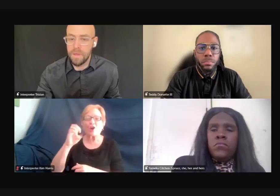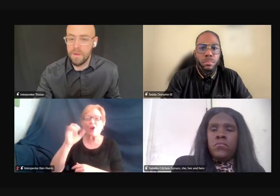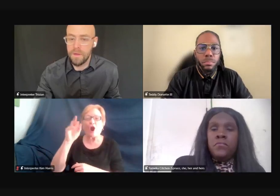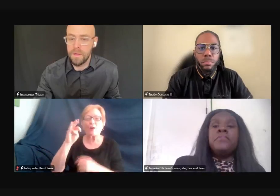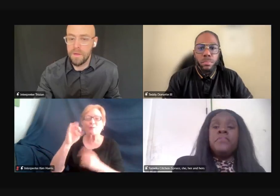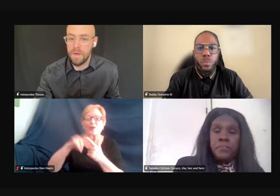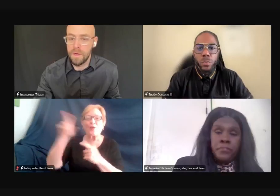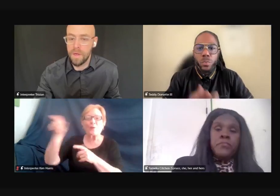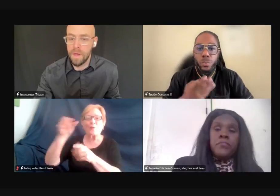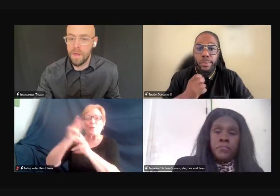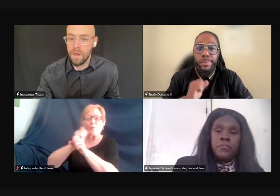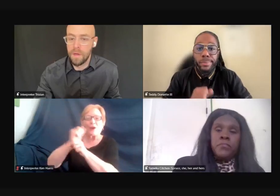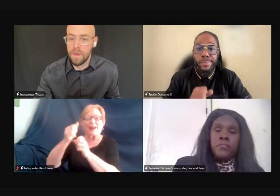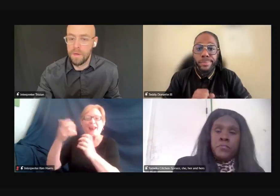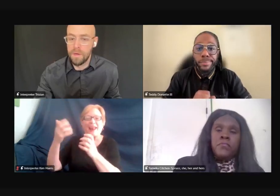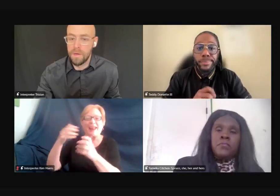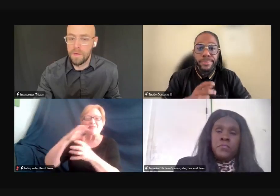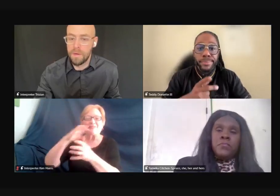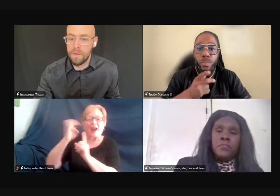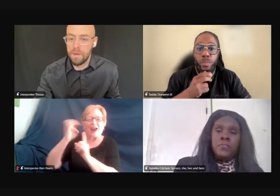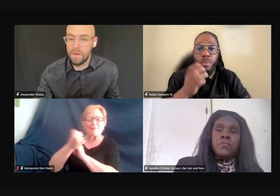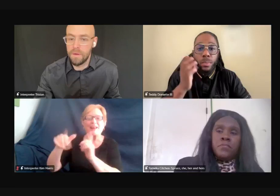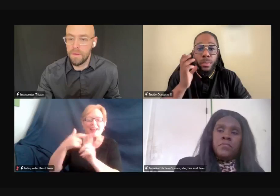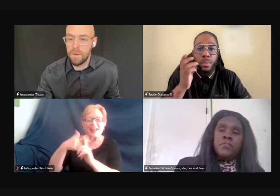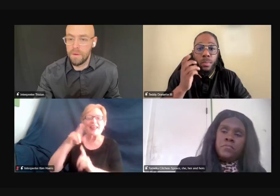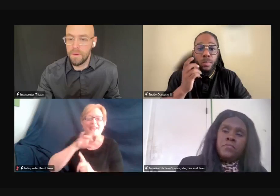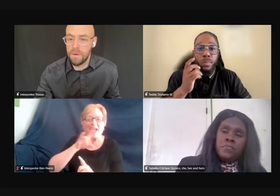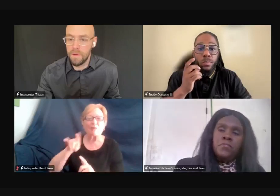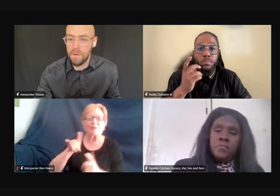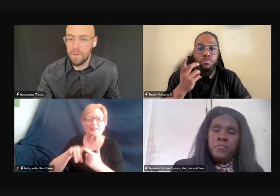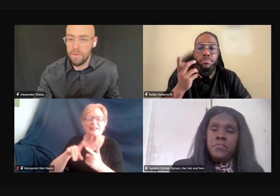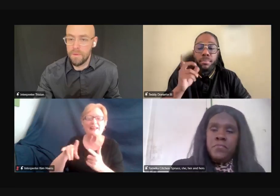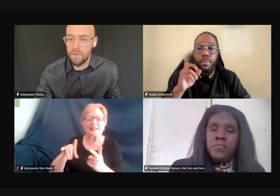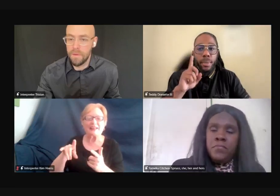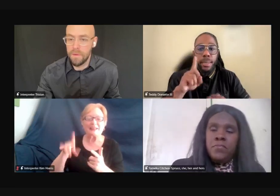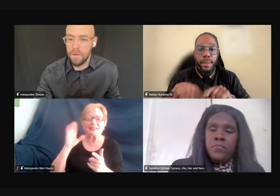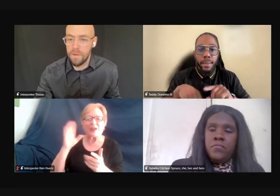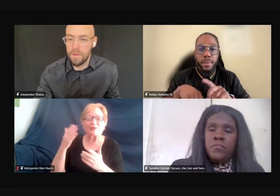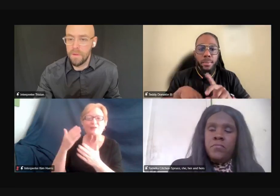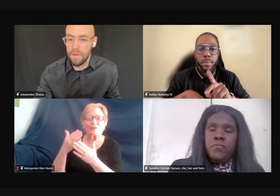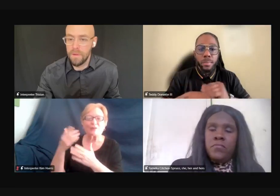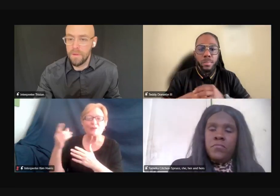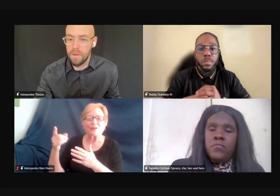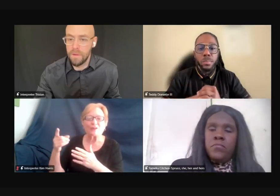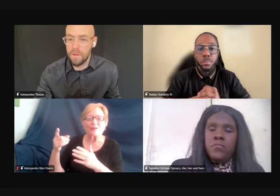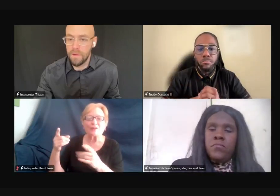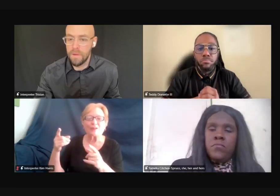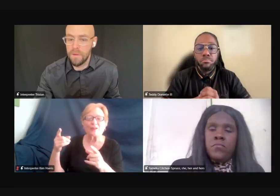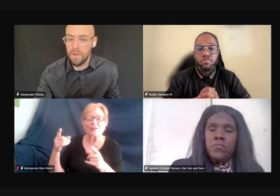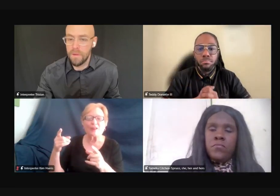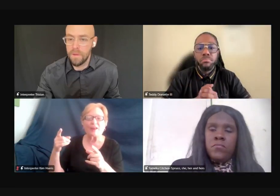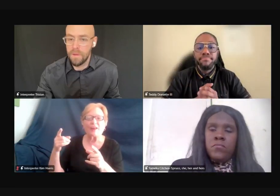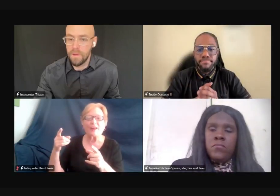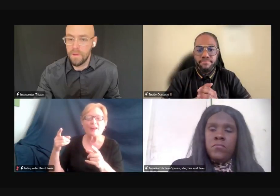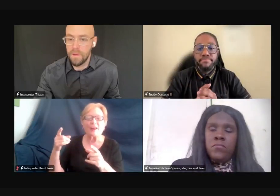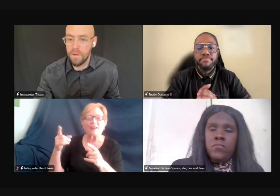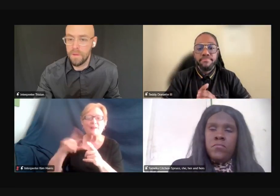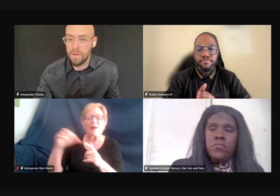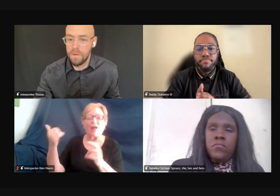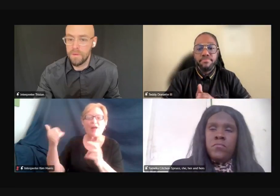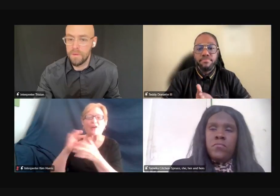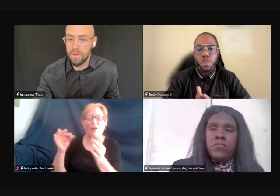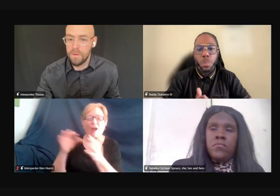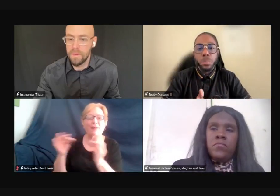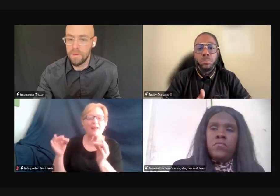environment. That, that definitely sounds good. Um, some other. Comments are, um,